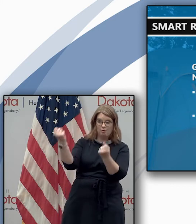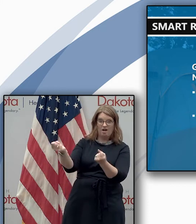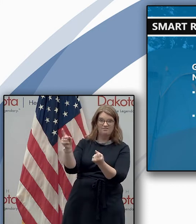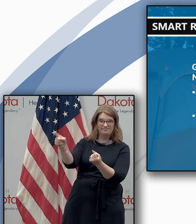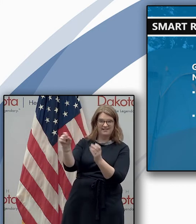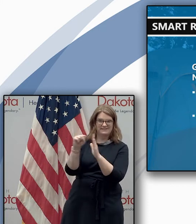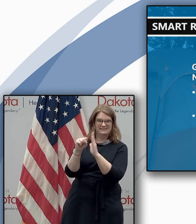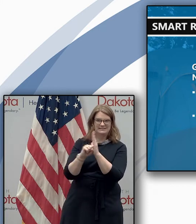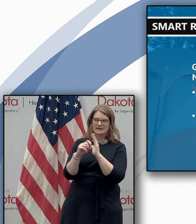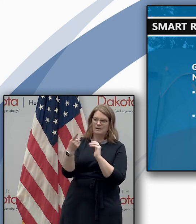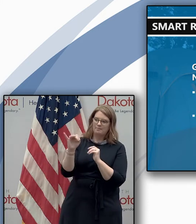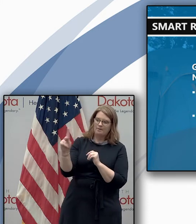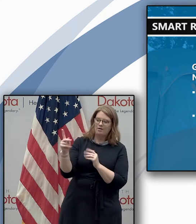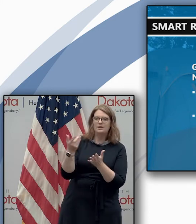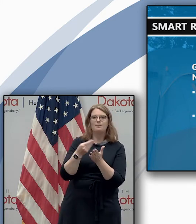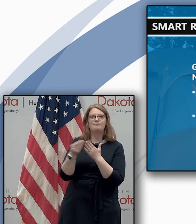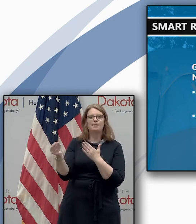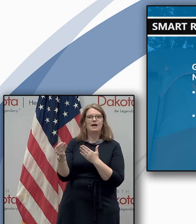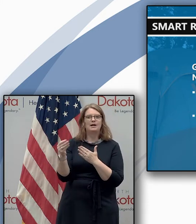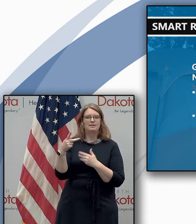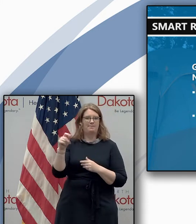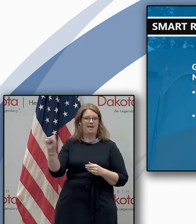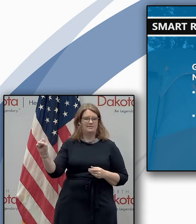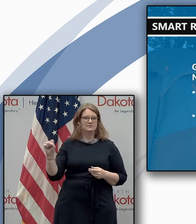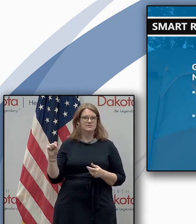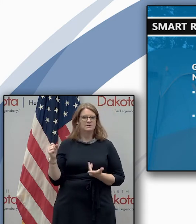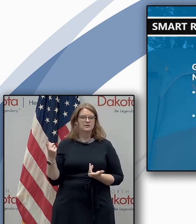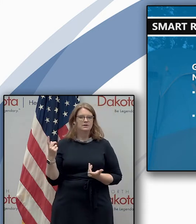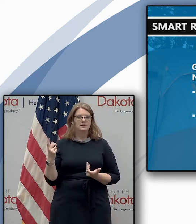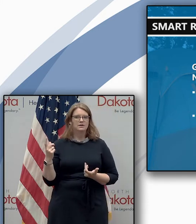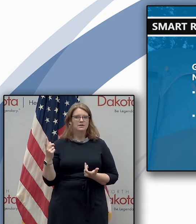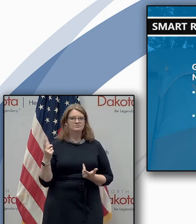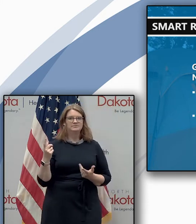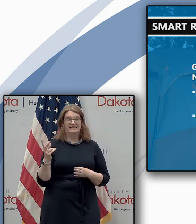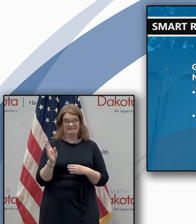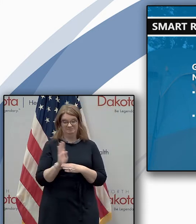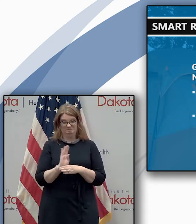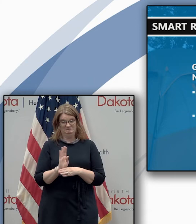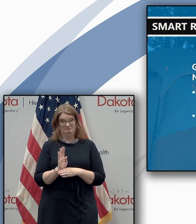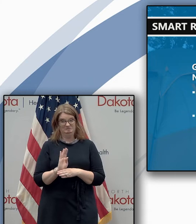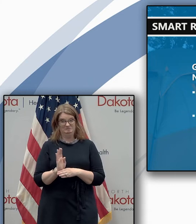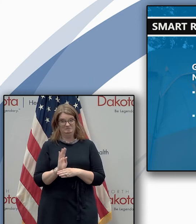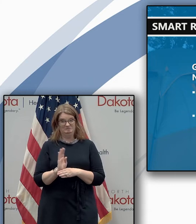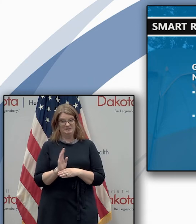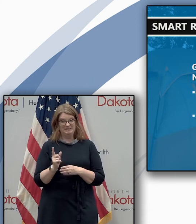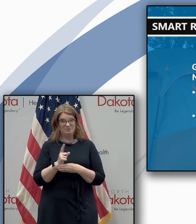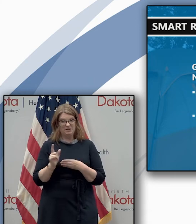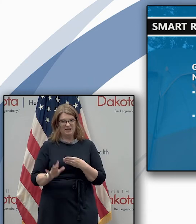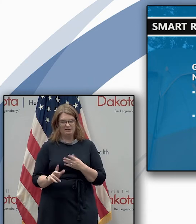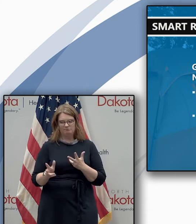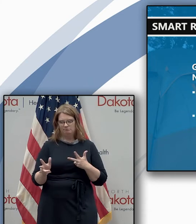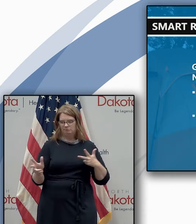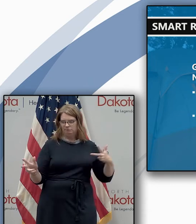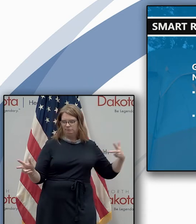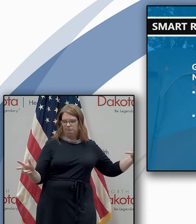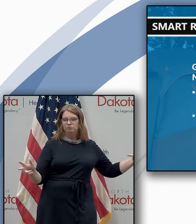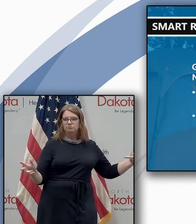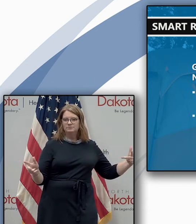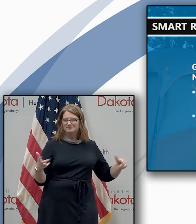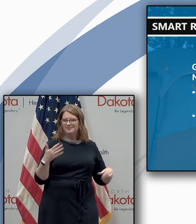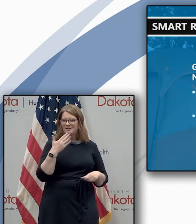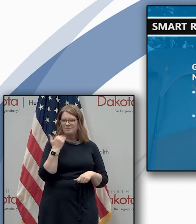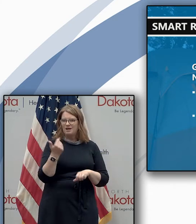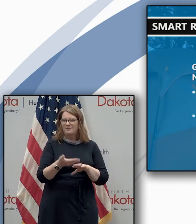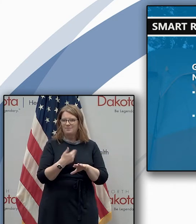a pass at the gate entrance but sometimes there's on busy weekends there's a line and that's why it's a good idea to buy it ahead of time